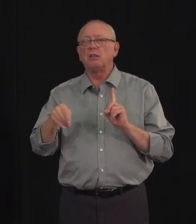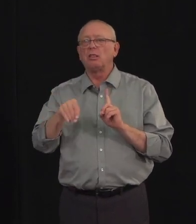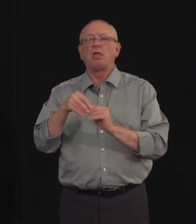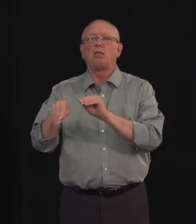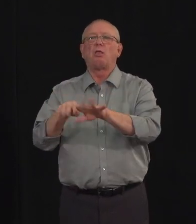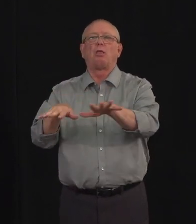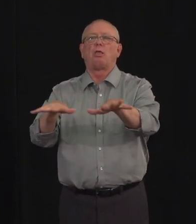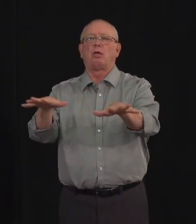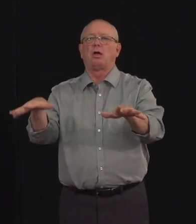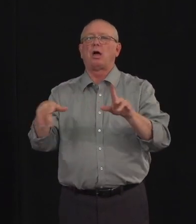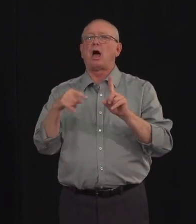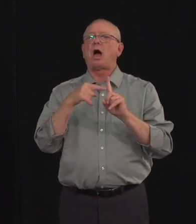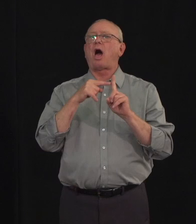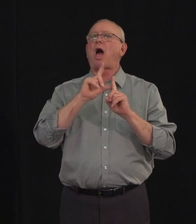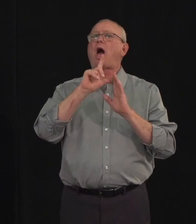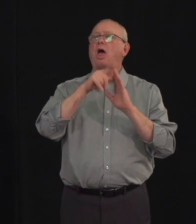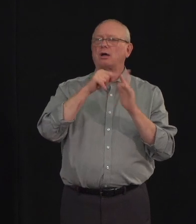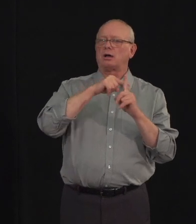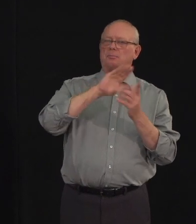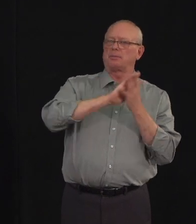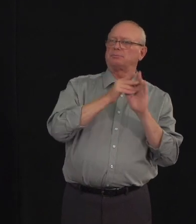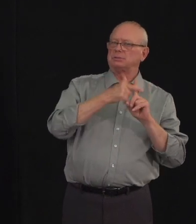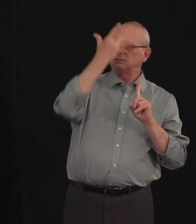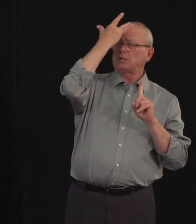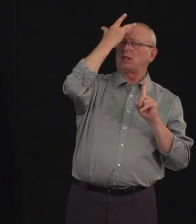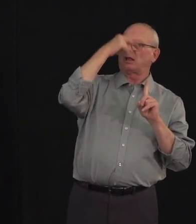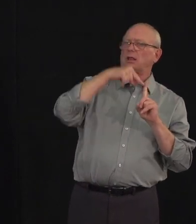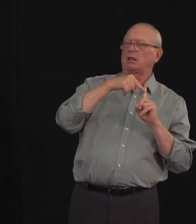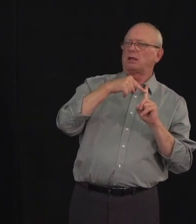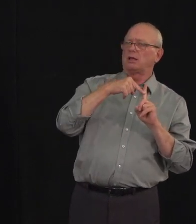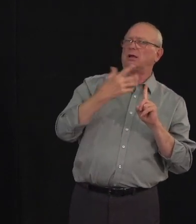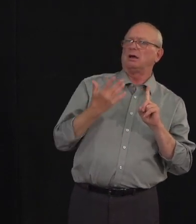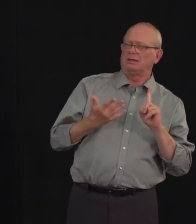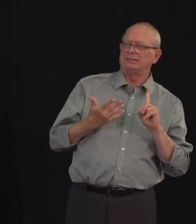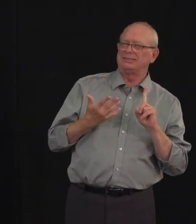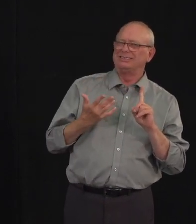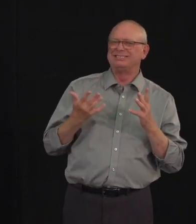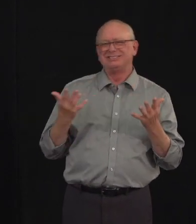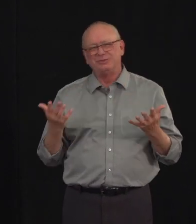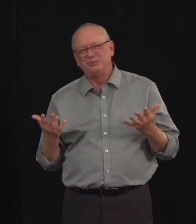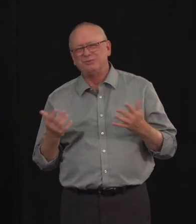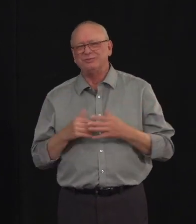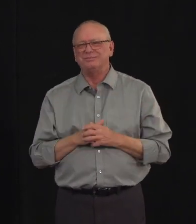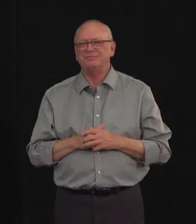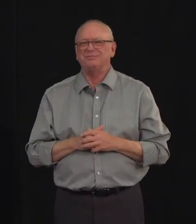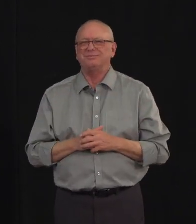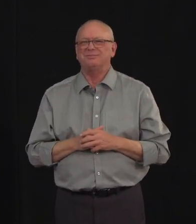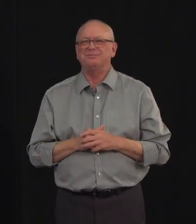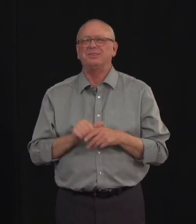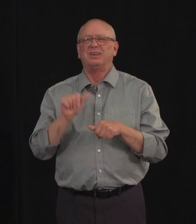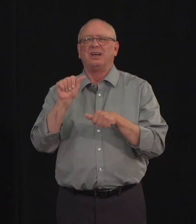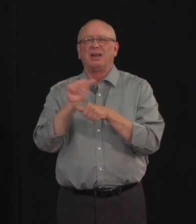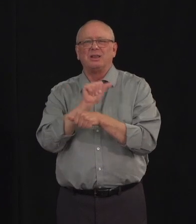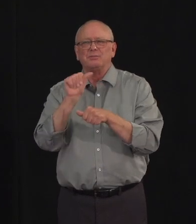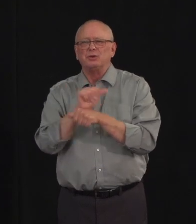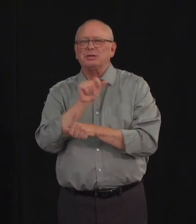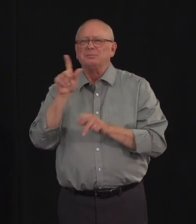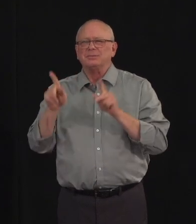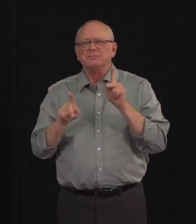which enabled the virus to spread. As many Albertans make plans to return to working in person rather than remotely,